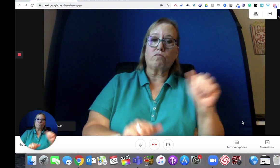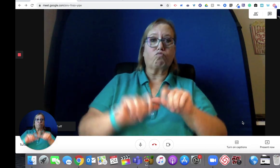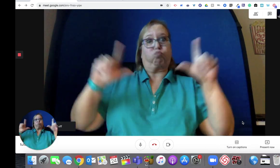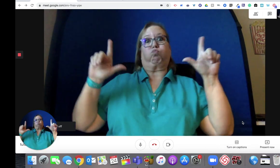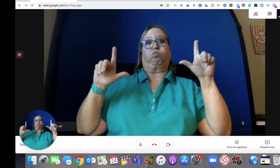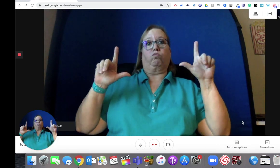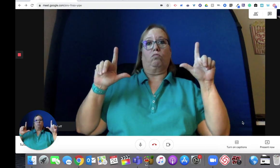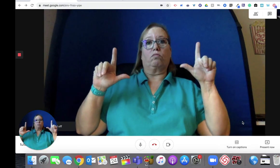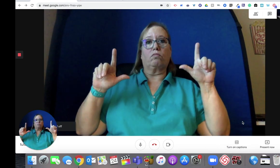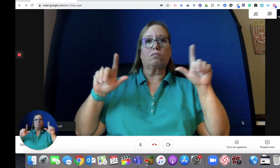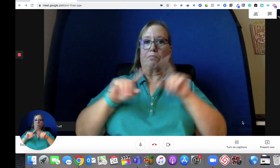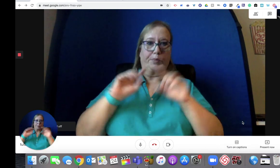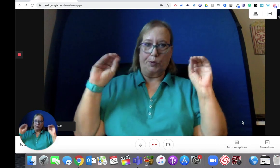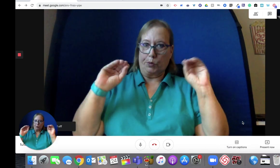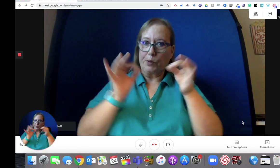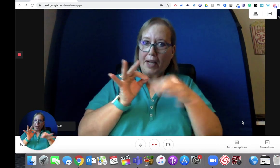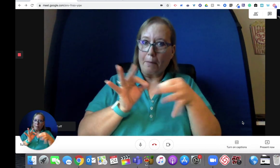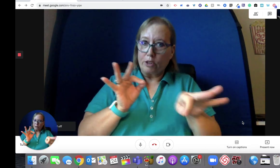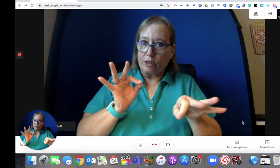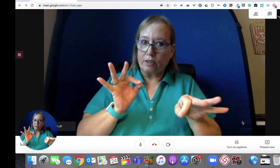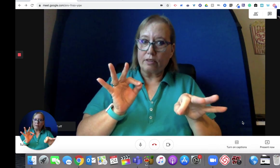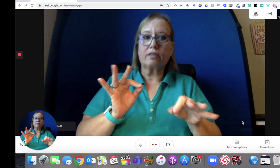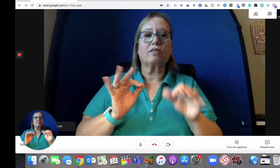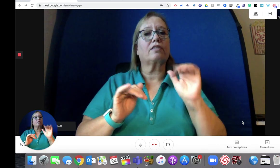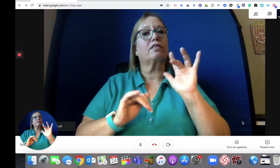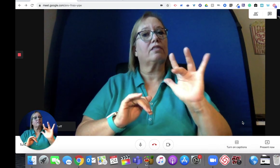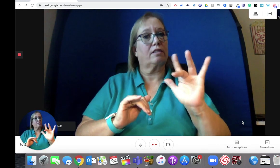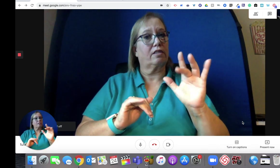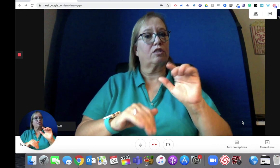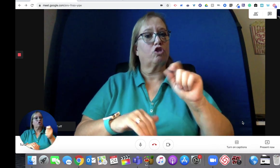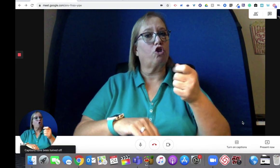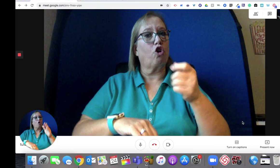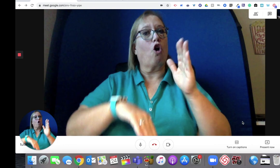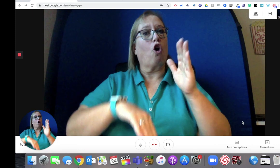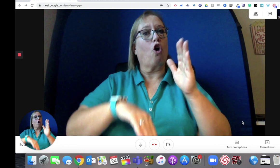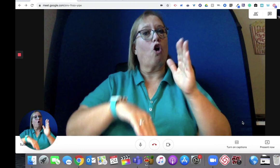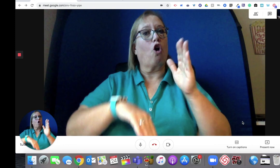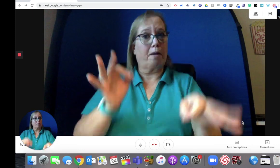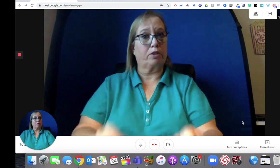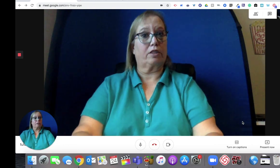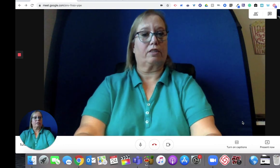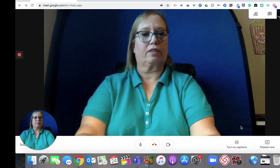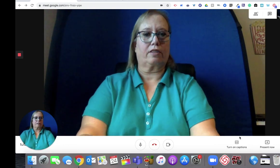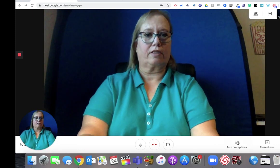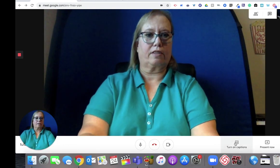If you turn them off, the screen gets bigger, but you have no captions. So turn on the captions.